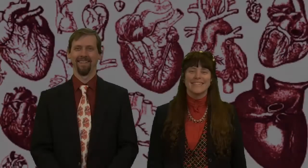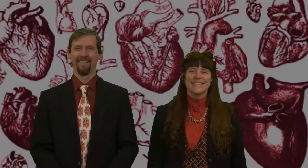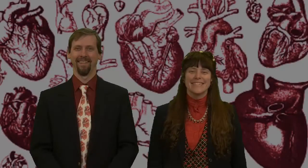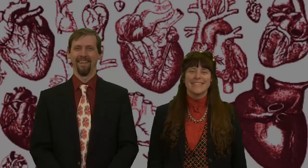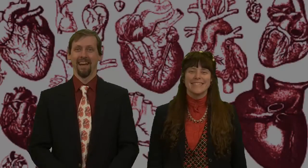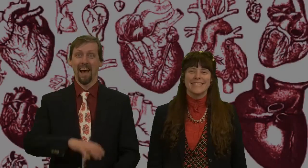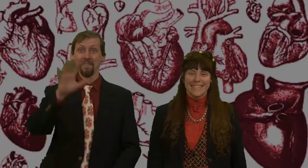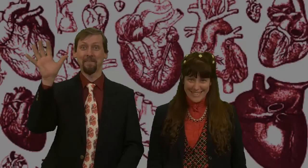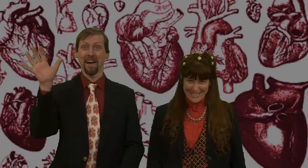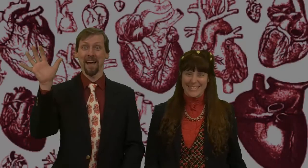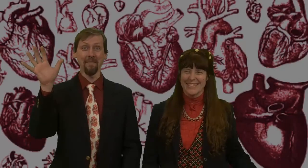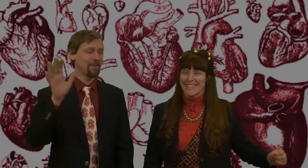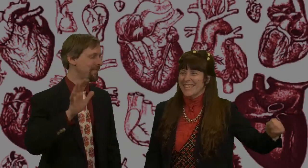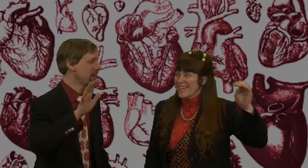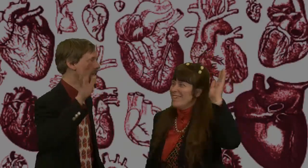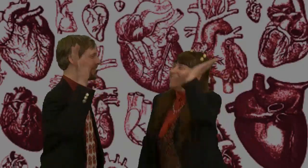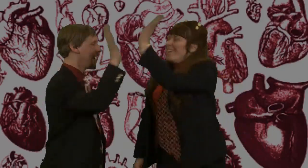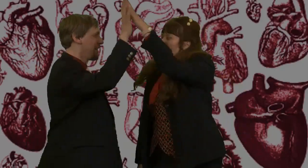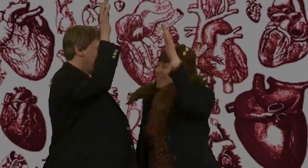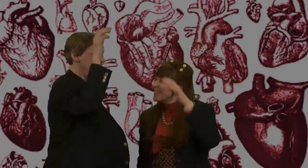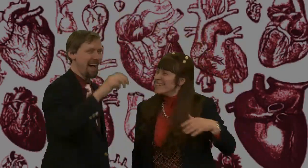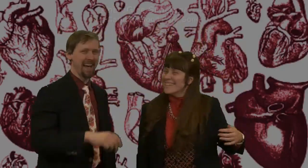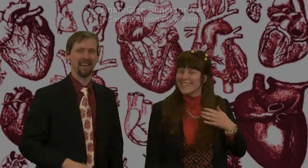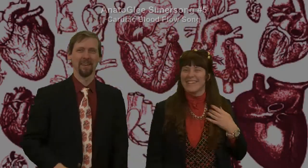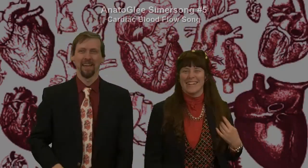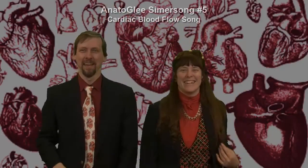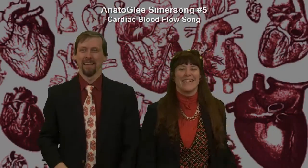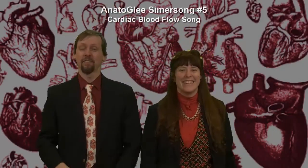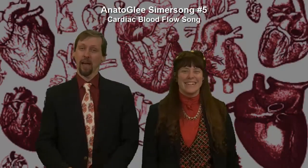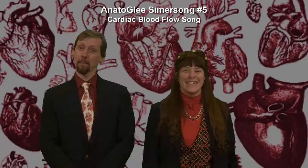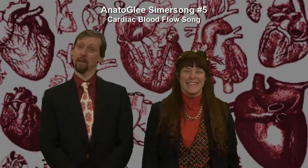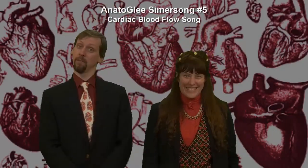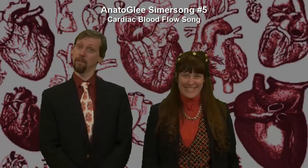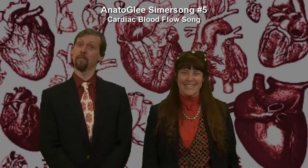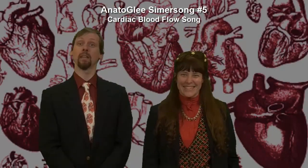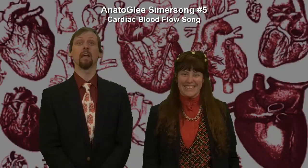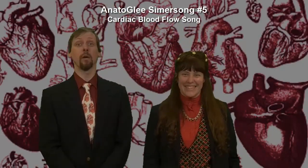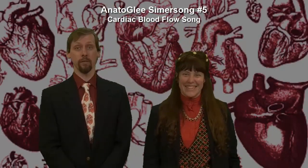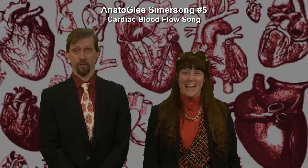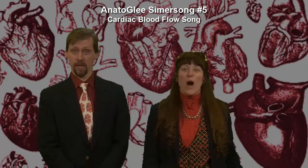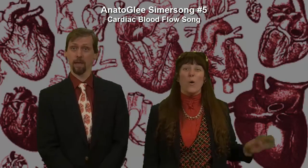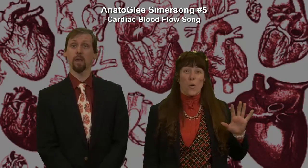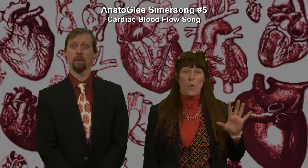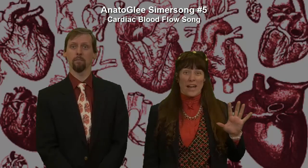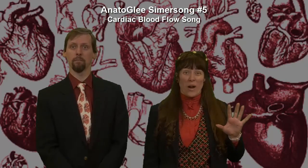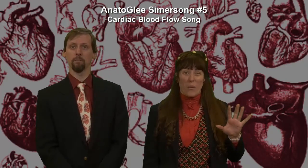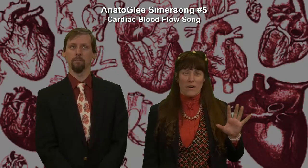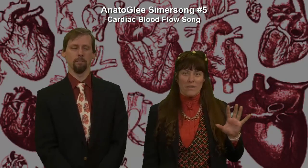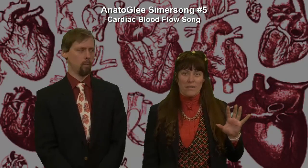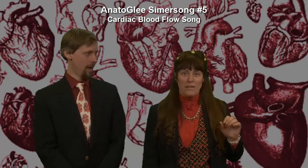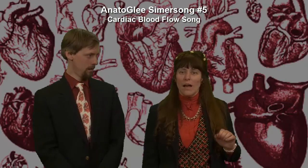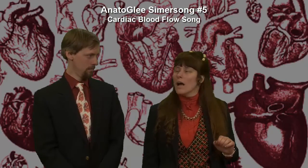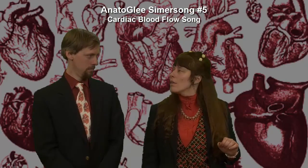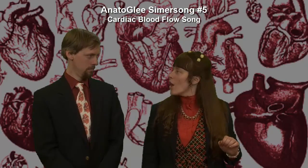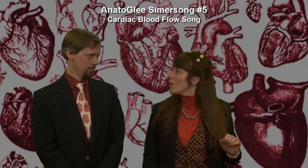High five for Simmers 5! The topic of this video is the... Oh, I know! What? The heart.